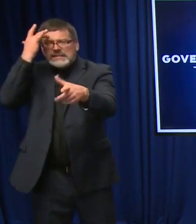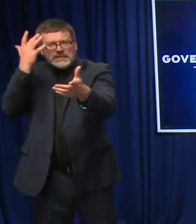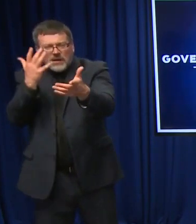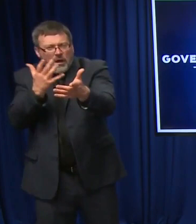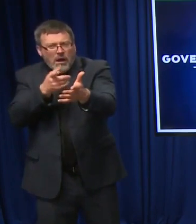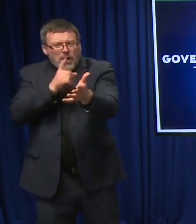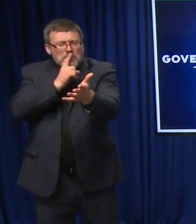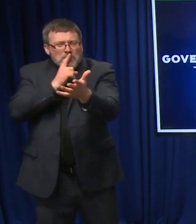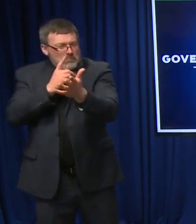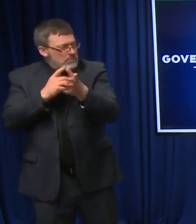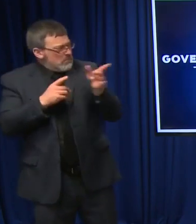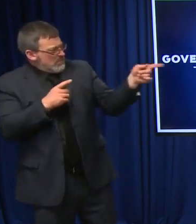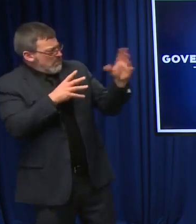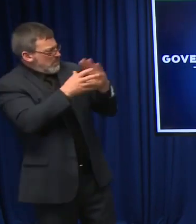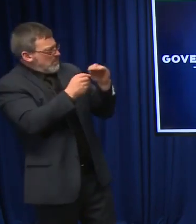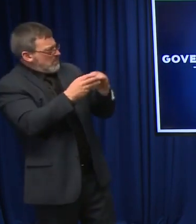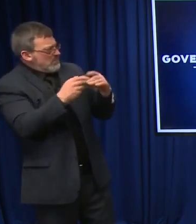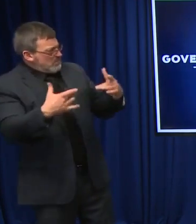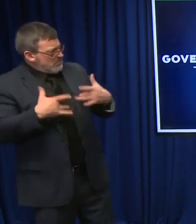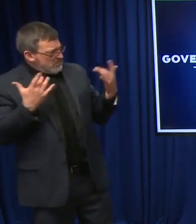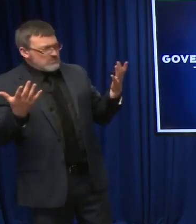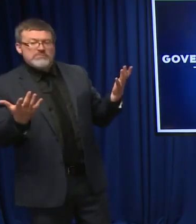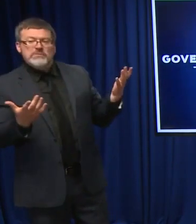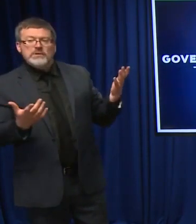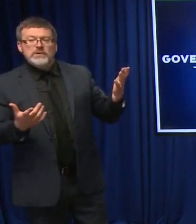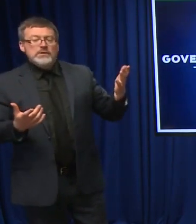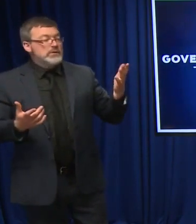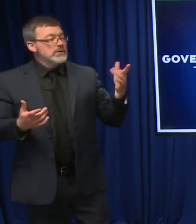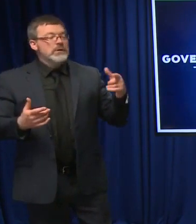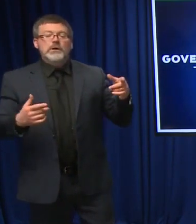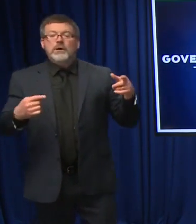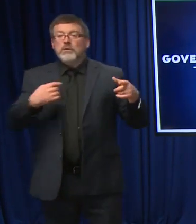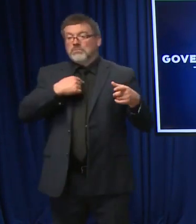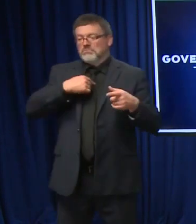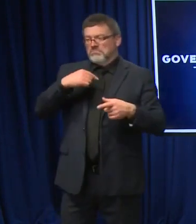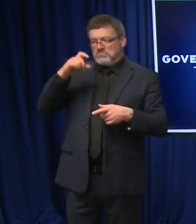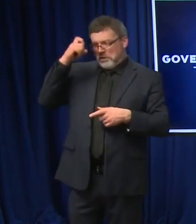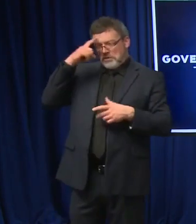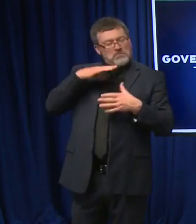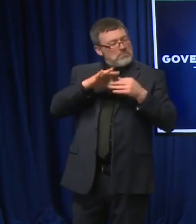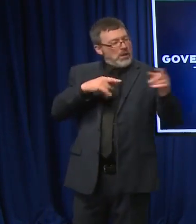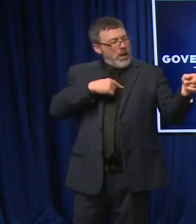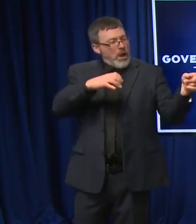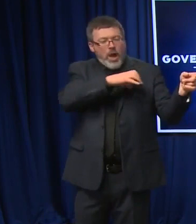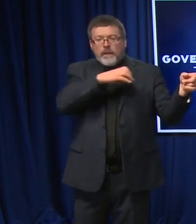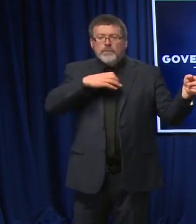I think we're providing the details that we can. I guess I'll turn to Commissioner Shibban at the same time.